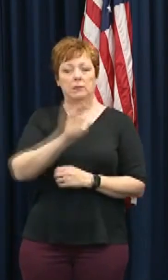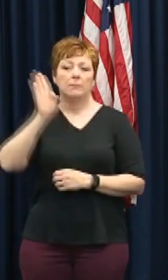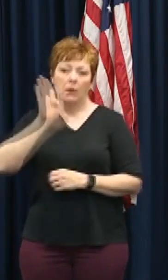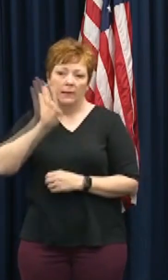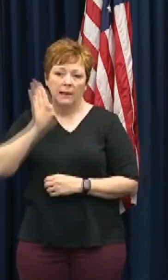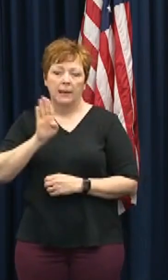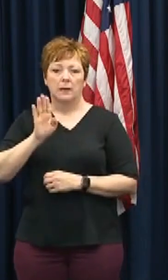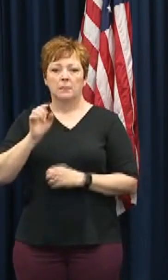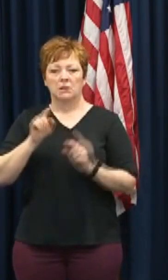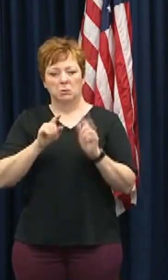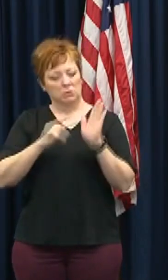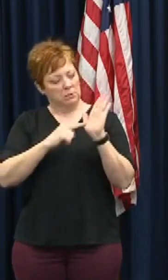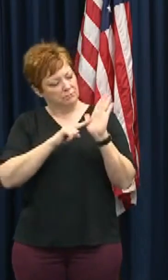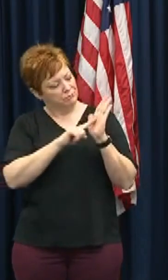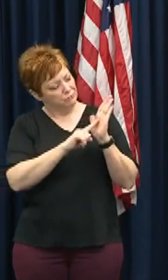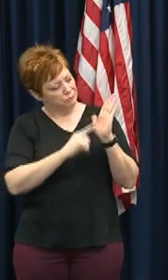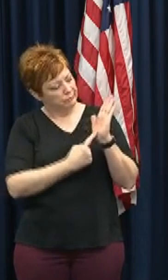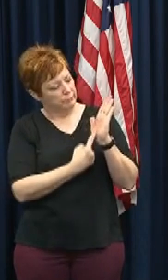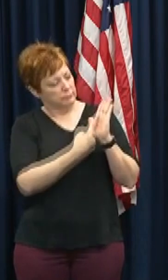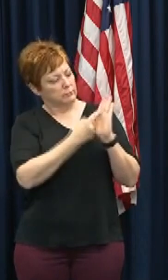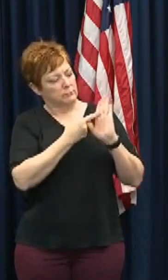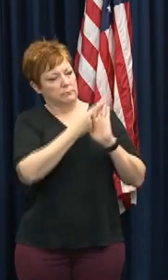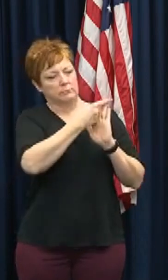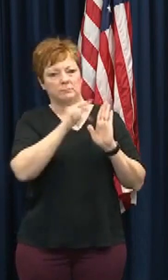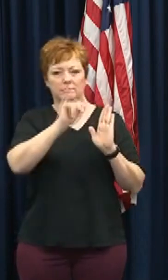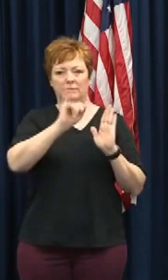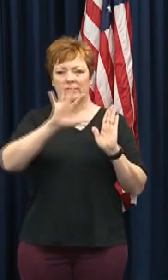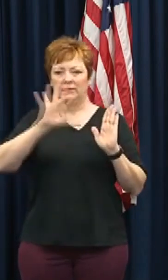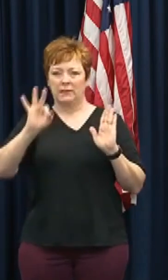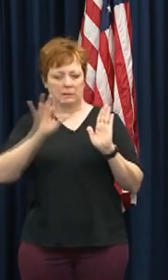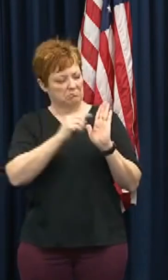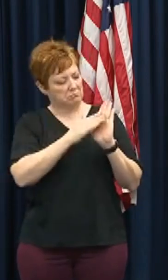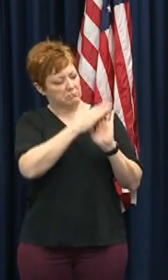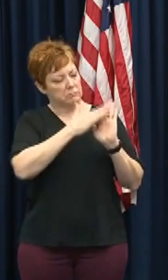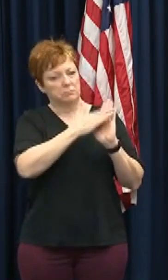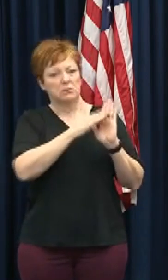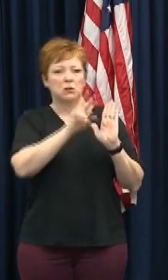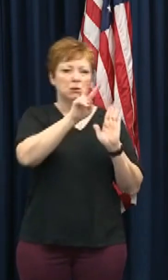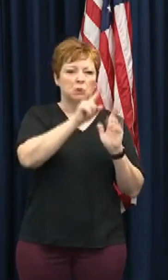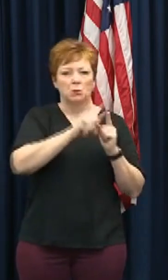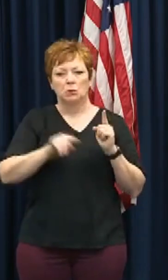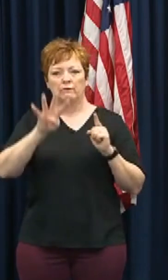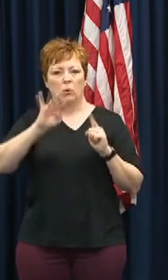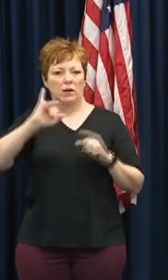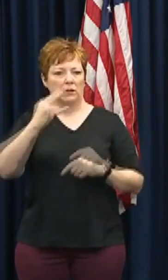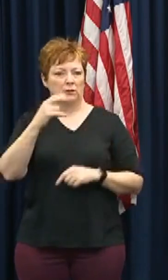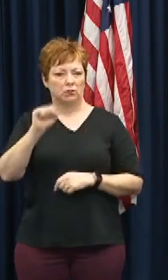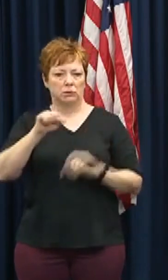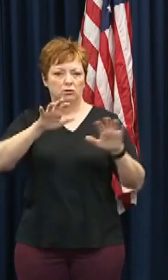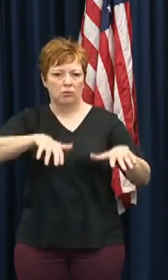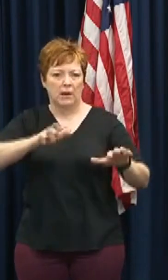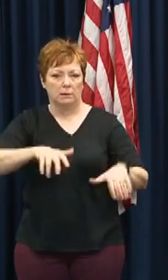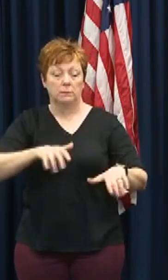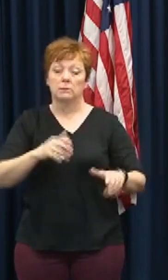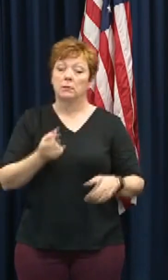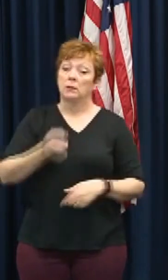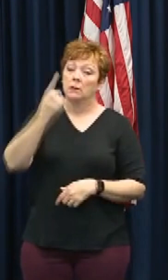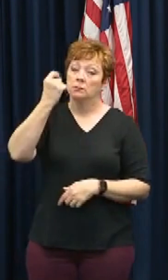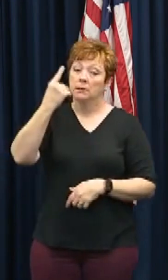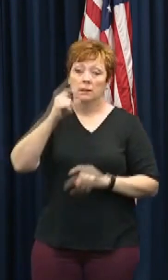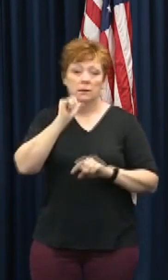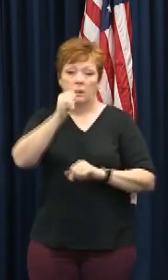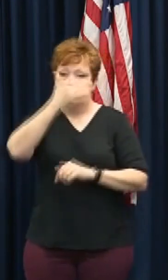-59 corridor, you're looking at perhaps 2 to 4 inches of rainfall as well. And we can't forget the threat for isolated tornadoes with the